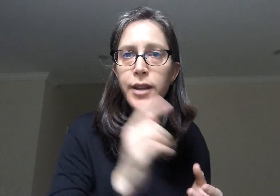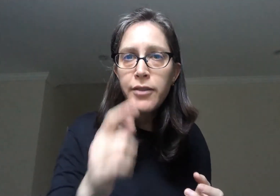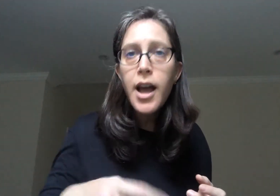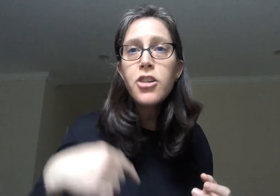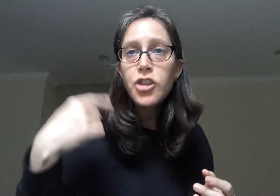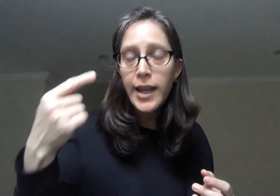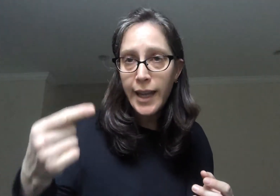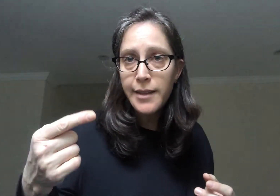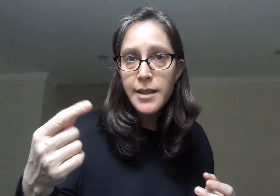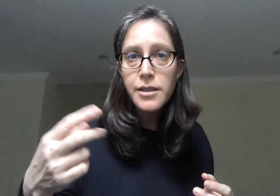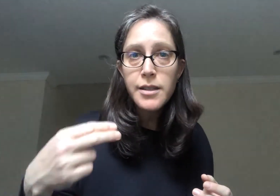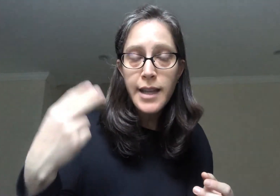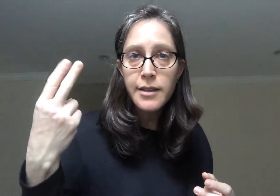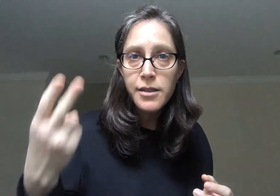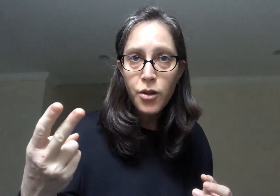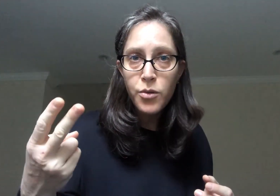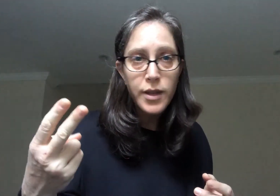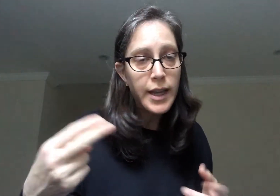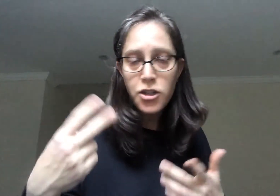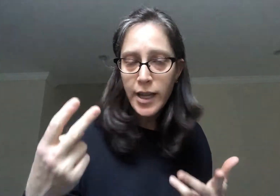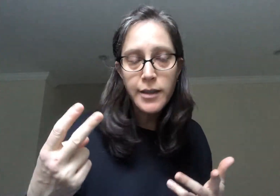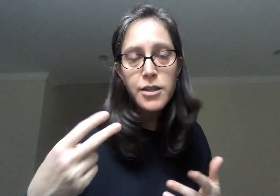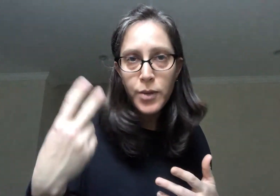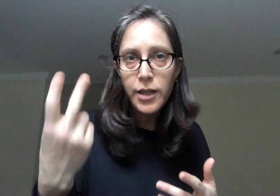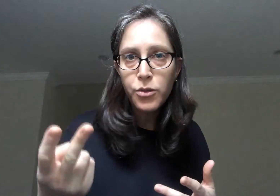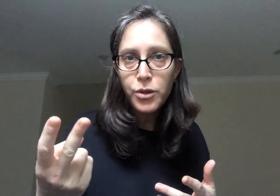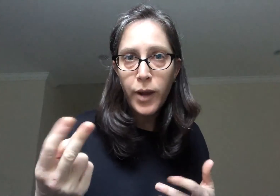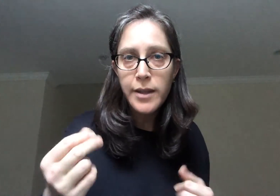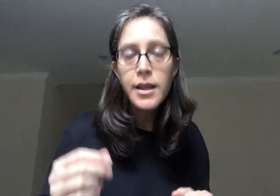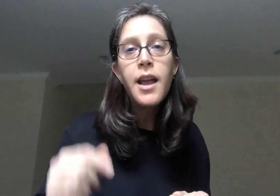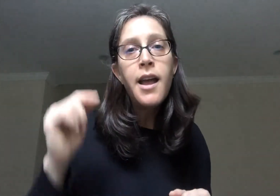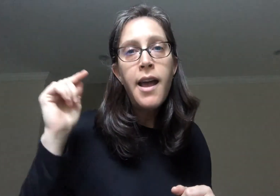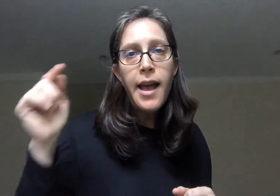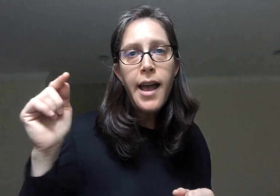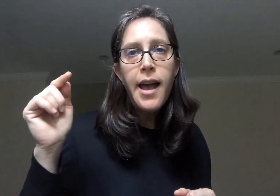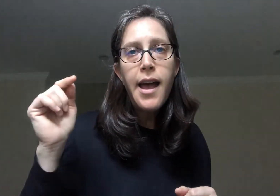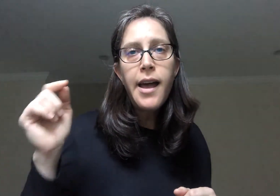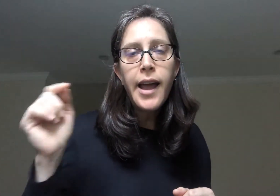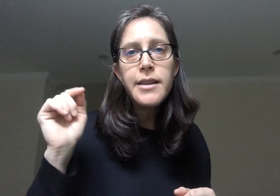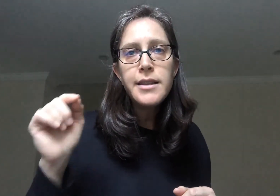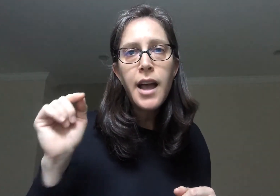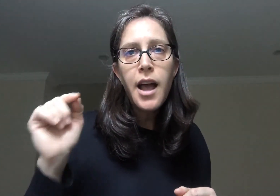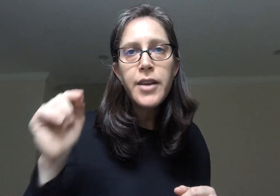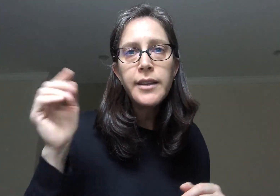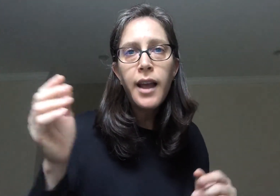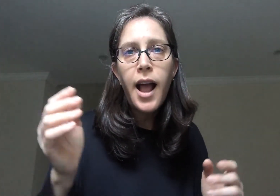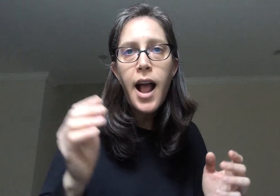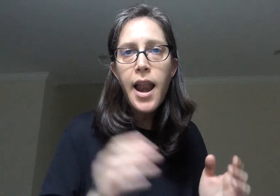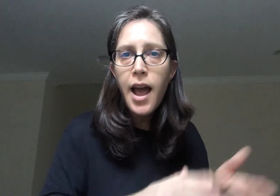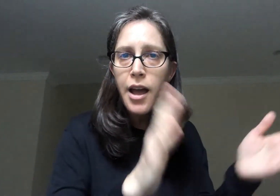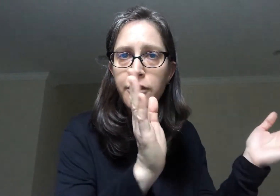Udevash. Again, this sentence goes, each sentence we do twice. Eretz. Zavat. Chalav.